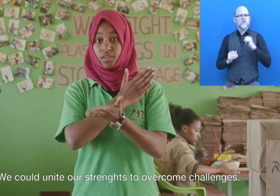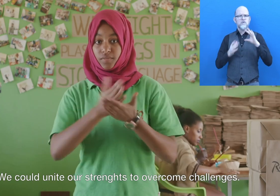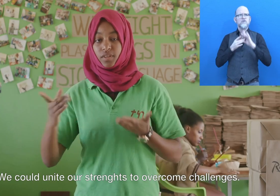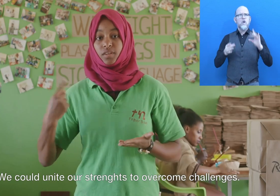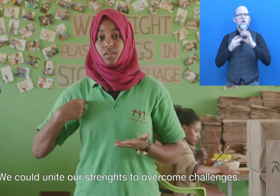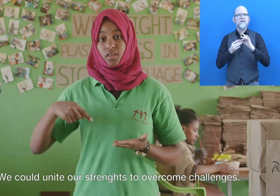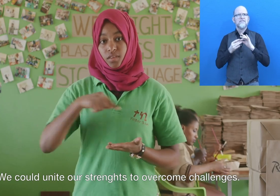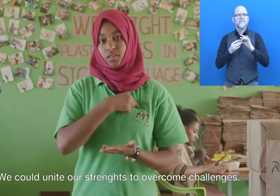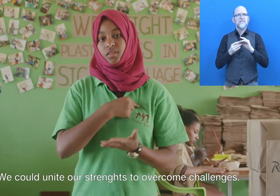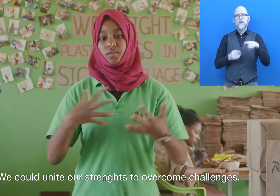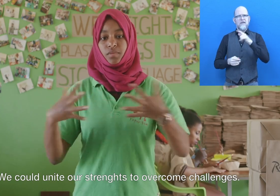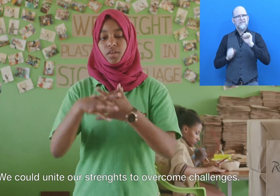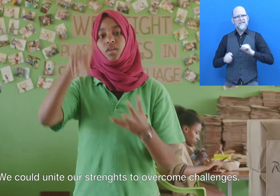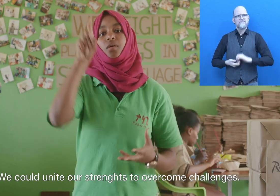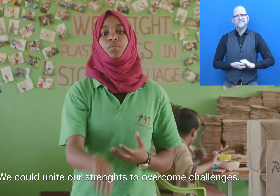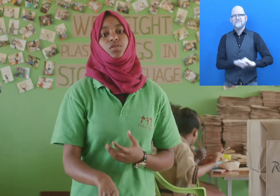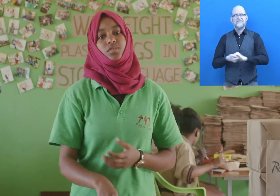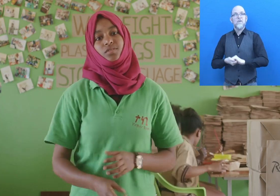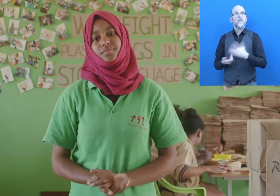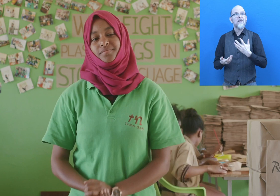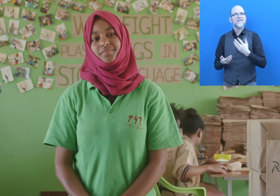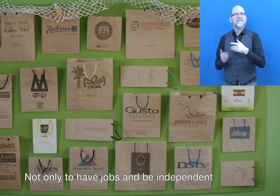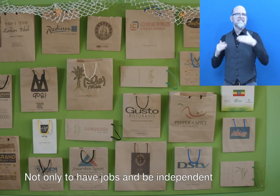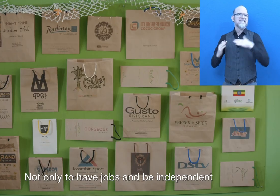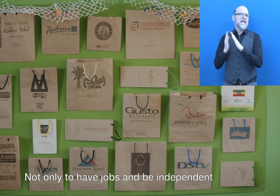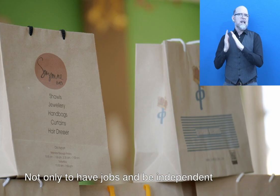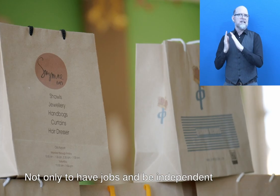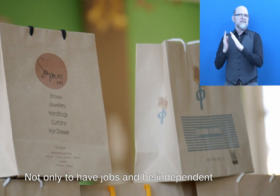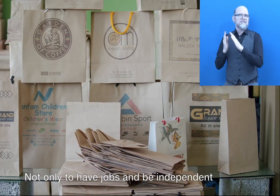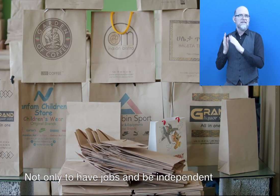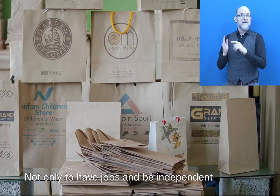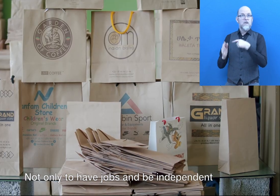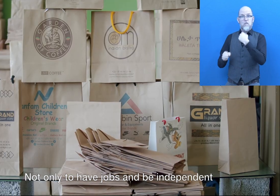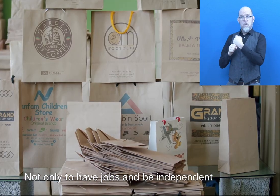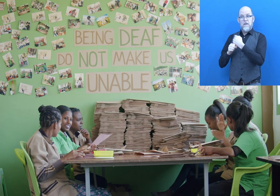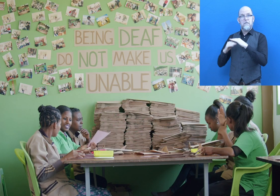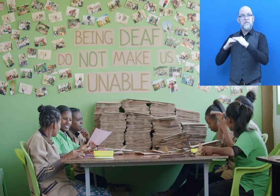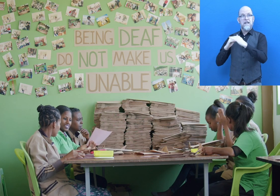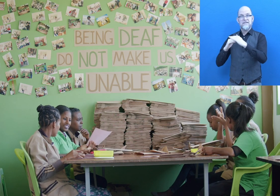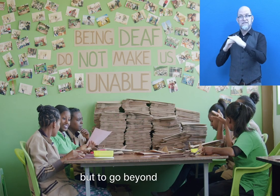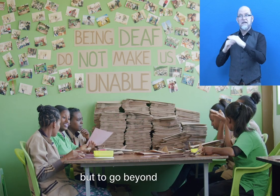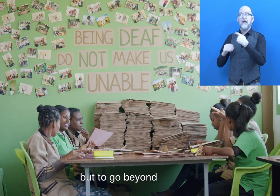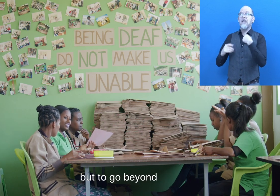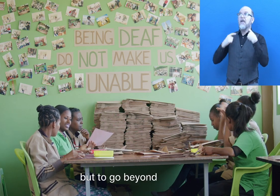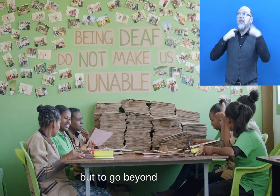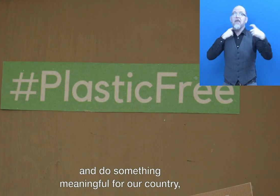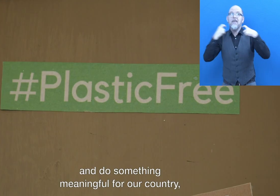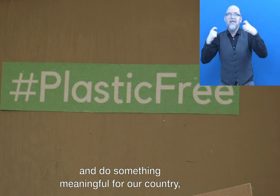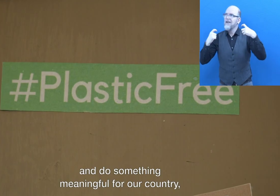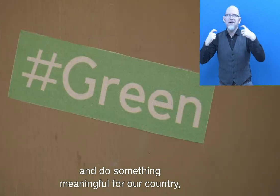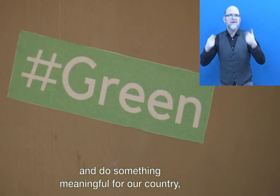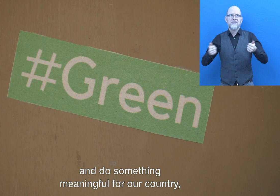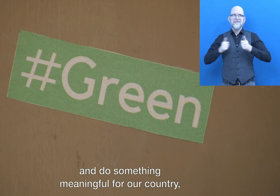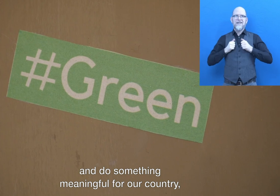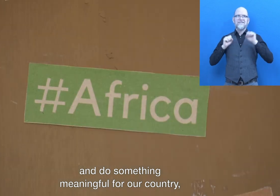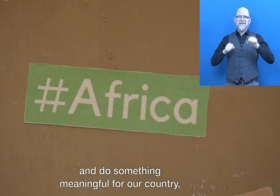knew we could unite our strengths to overcome challenges. Not only to have jobs and be independent, but to go beyond and do